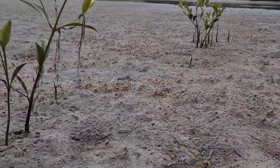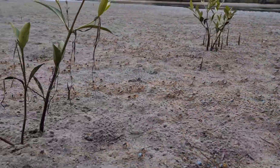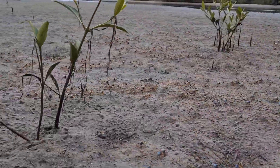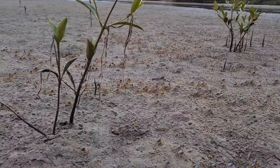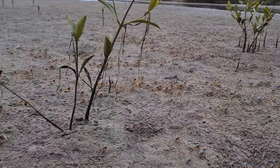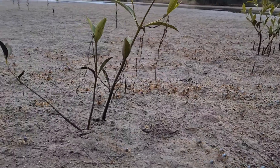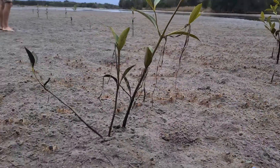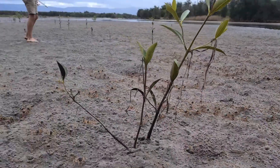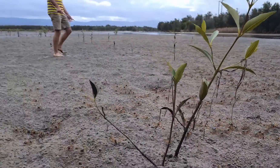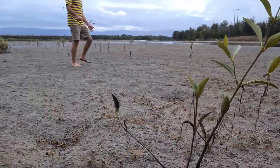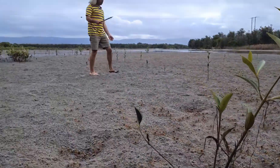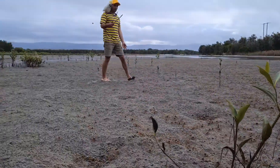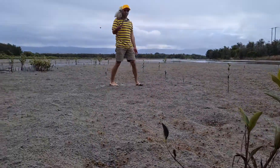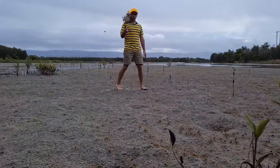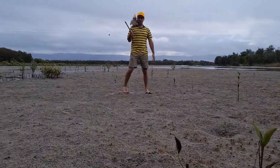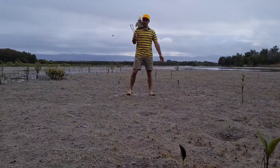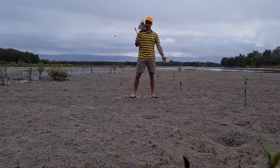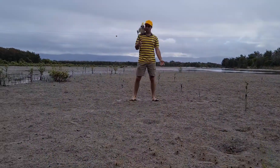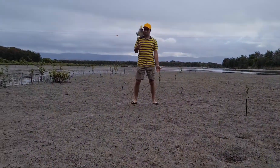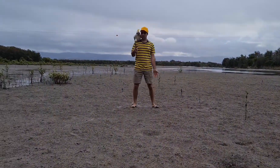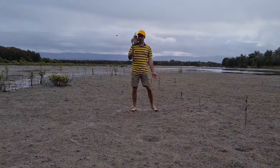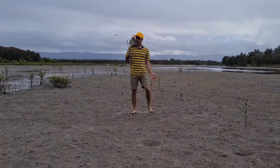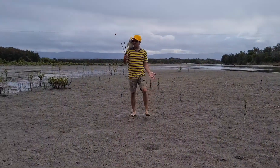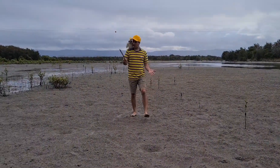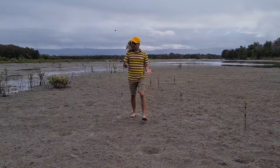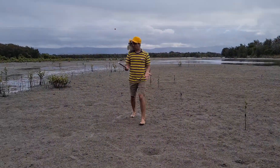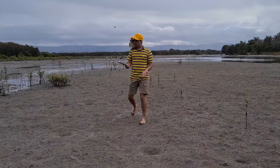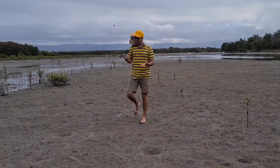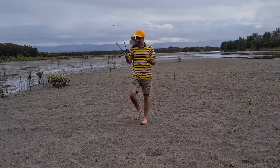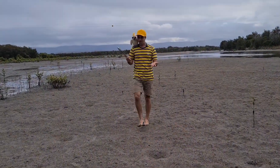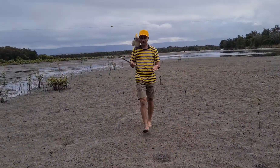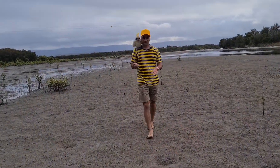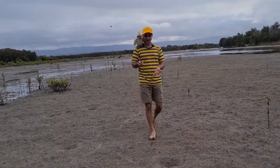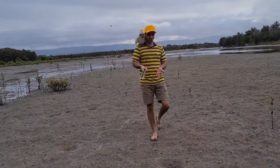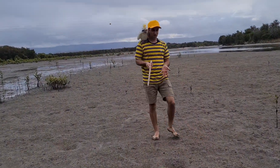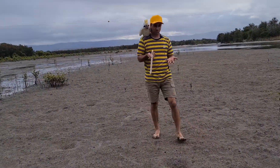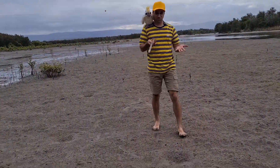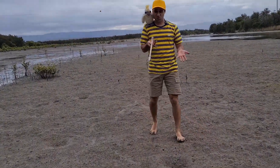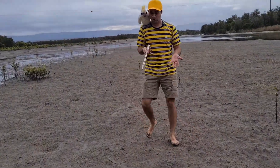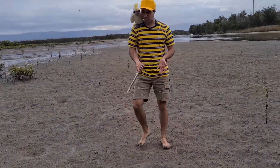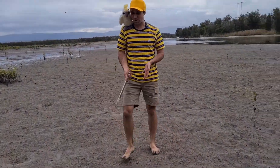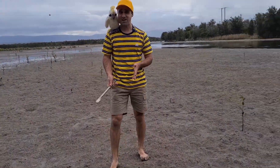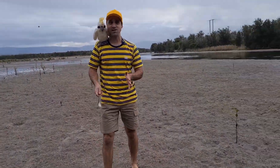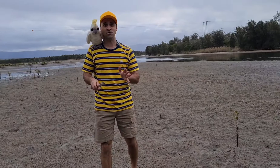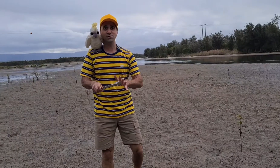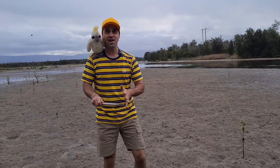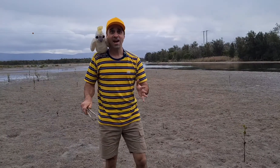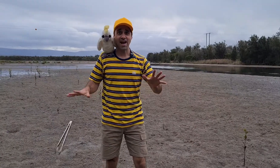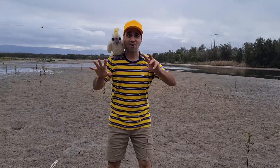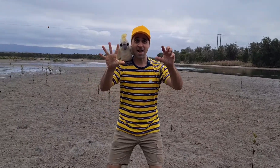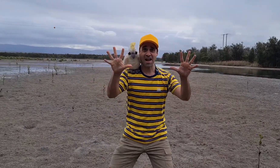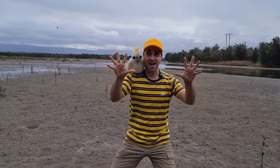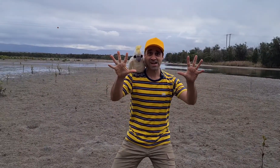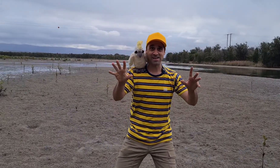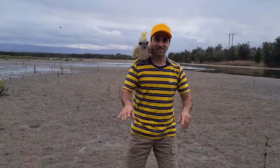Brian, why did you bring tongs? I told you, we're not going to catch crabs with tongs, we're going to use our hands.